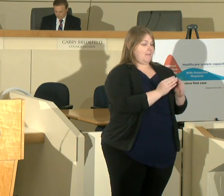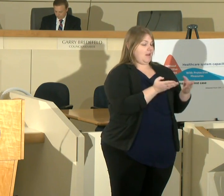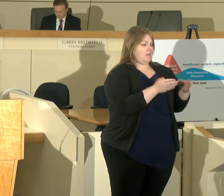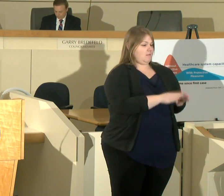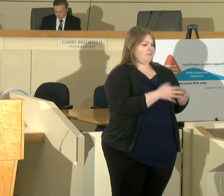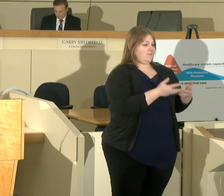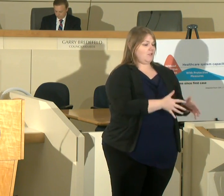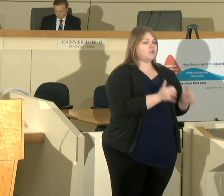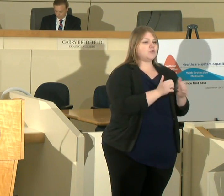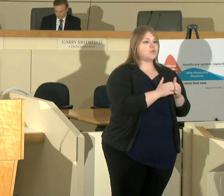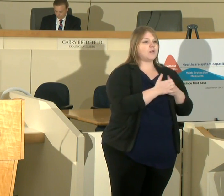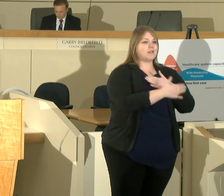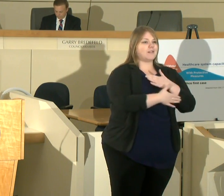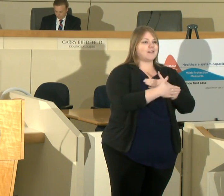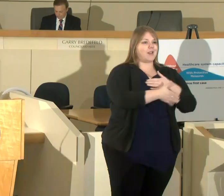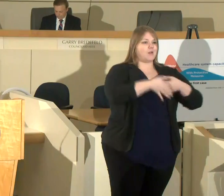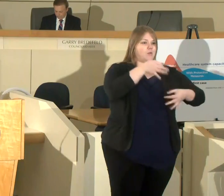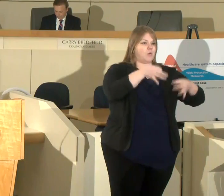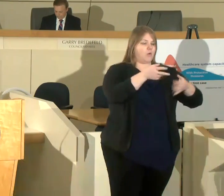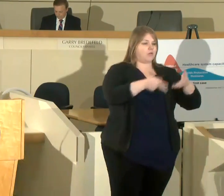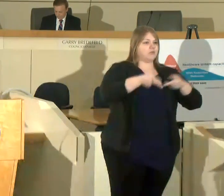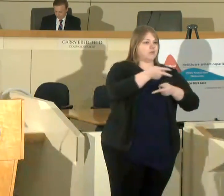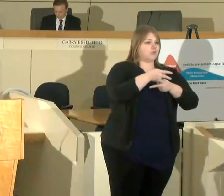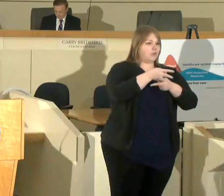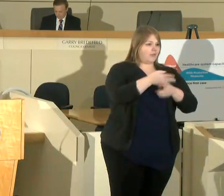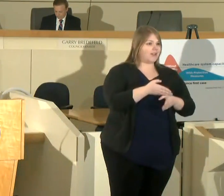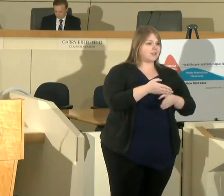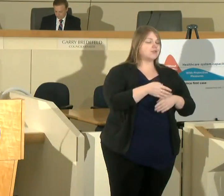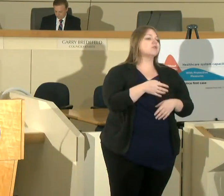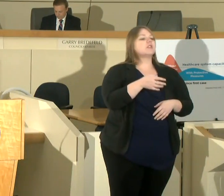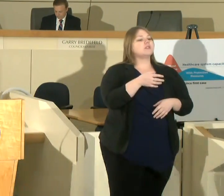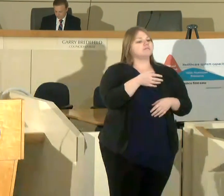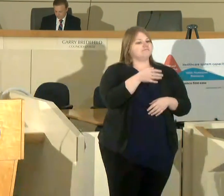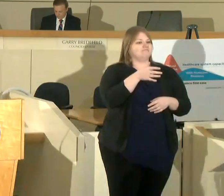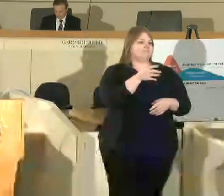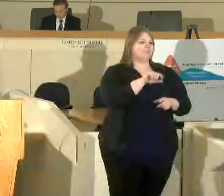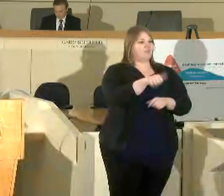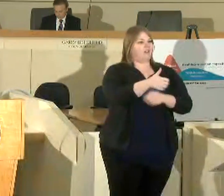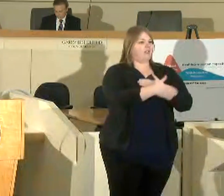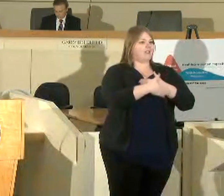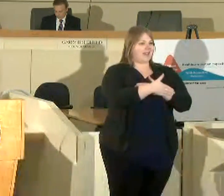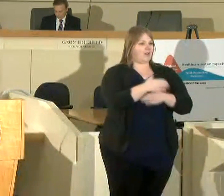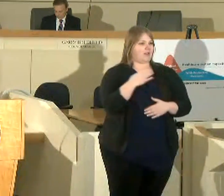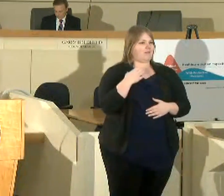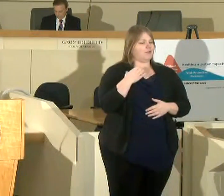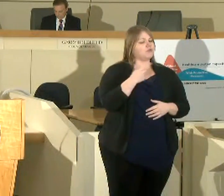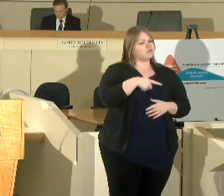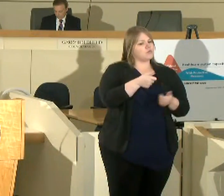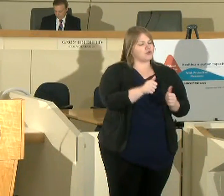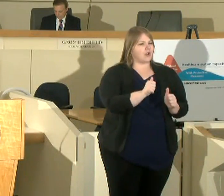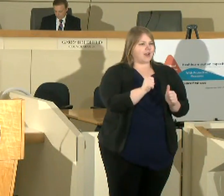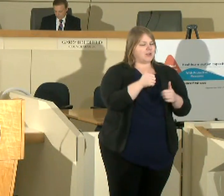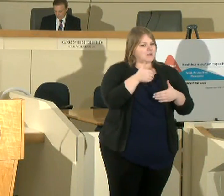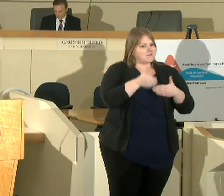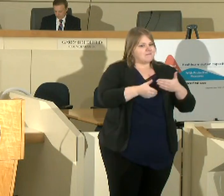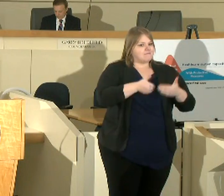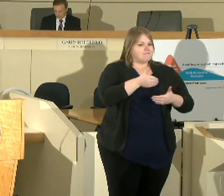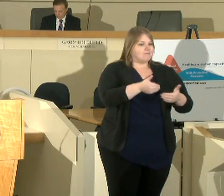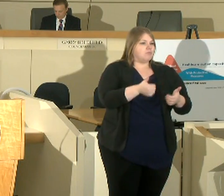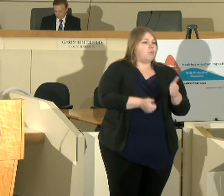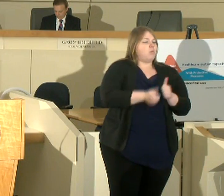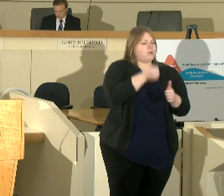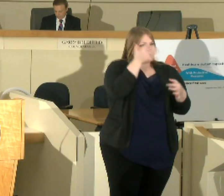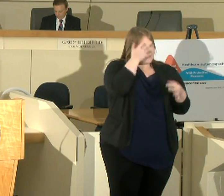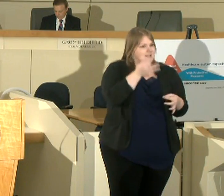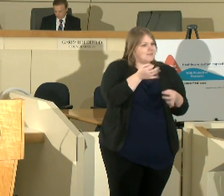supervisors and the other county officials and we are trying to move as thoughtfully as possible and so I'm grateful